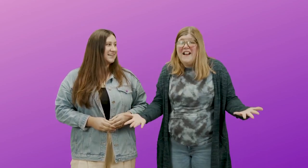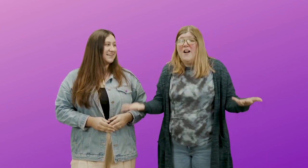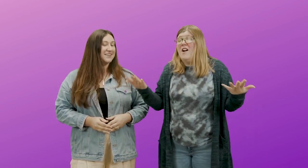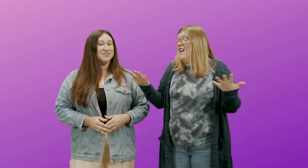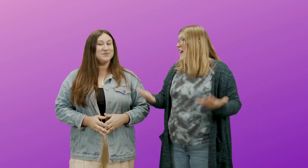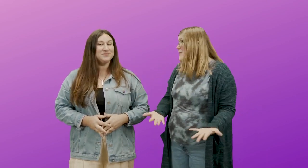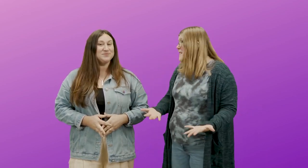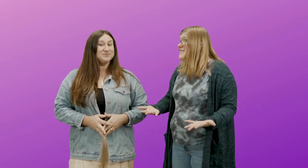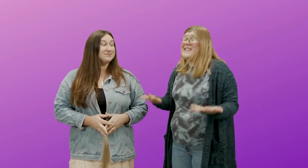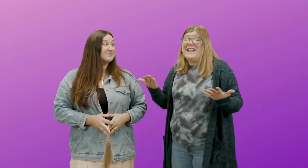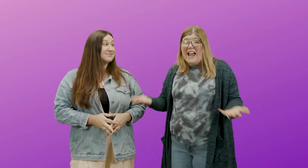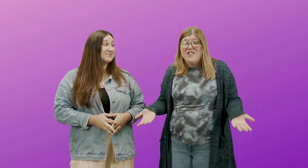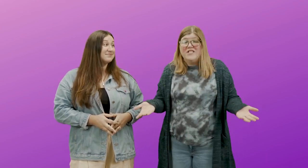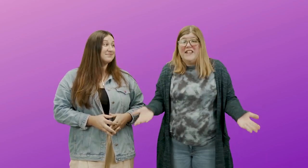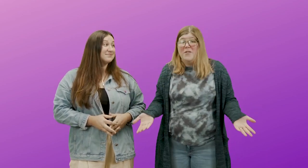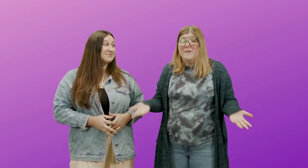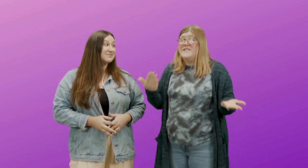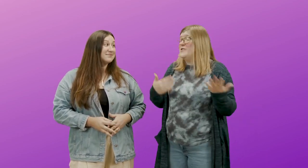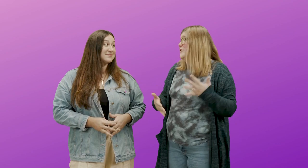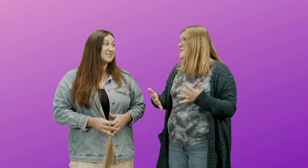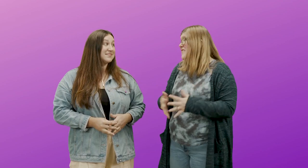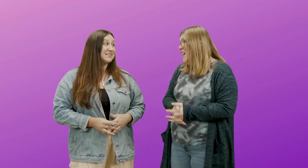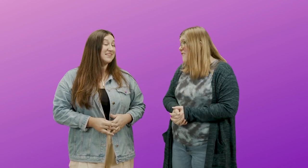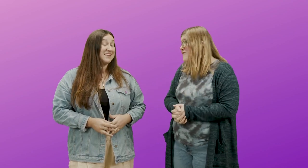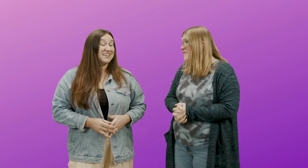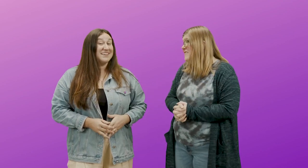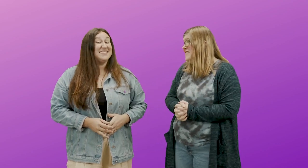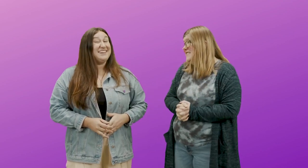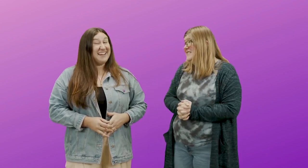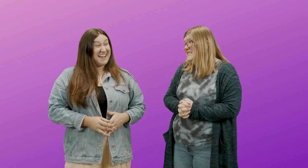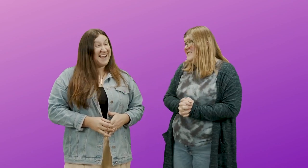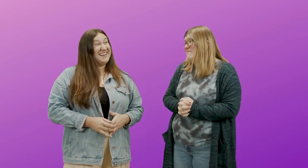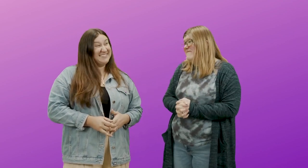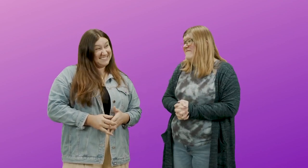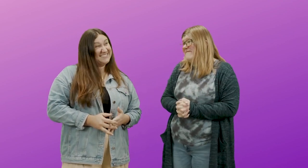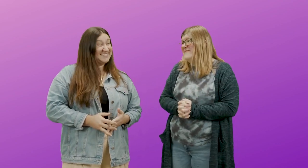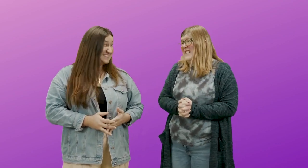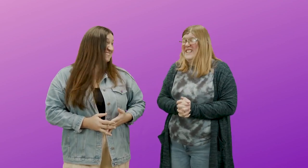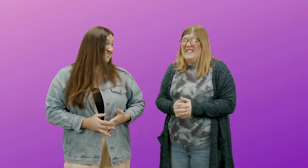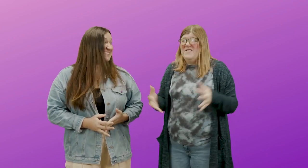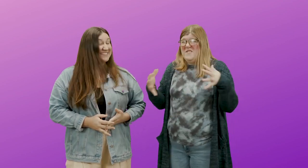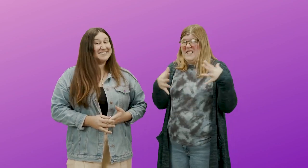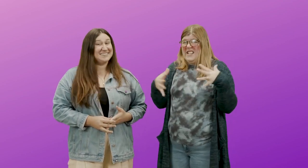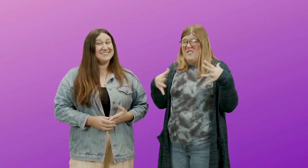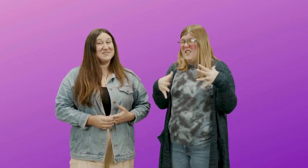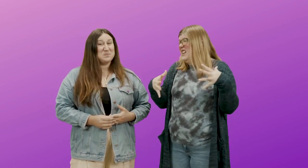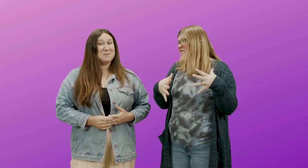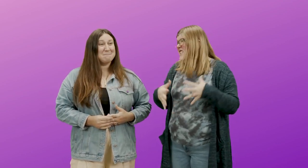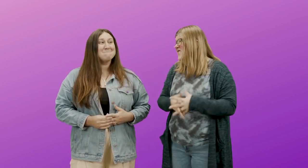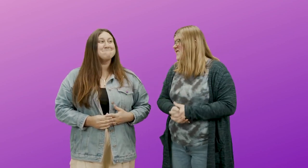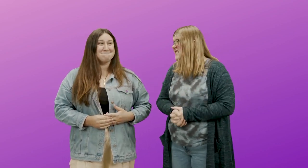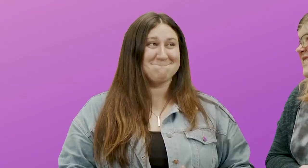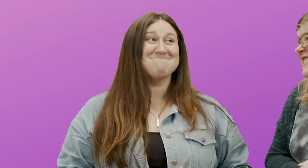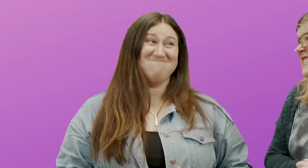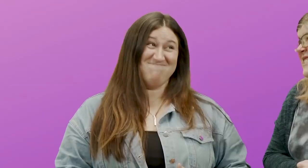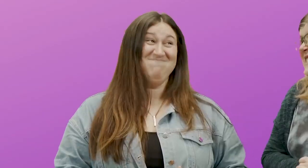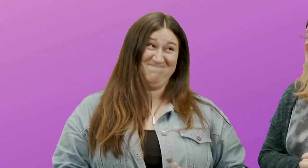hear how our enemies can actually help us to learn to love yeah even though that's like really hard mm-hmm